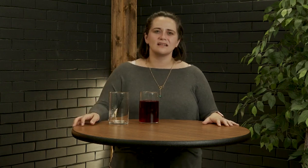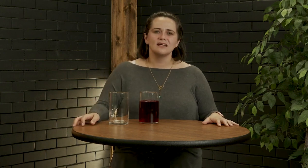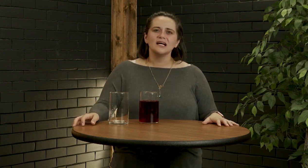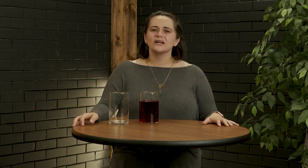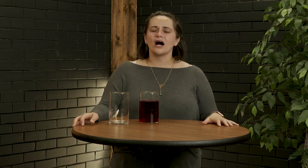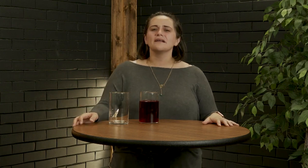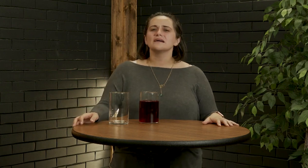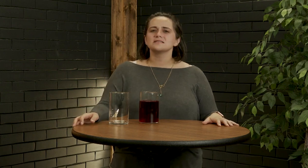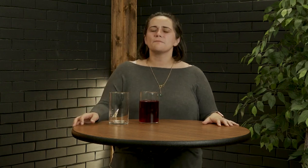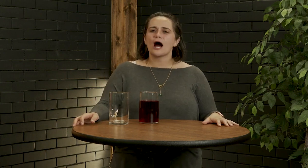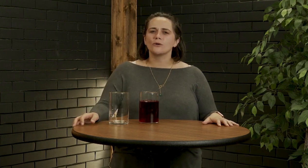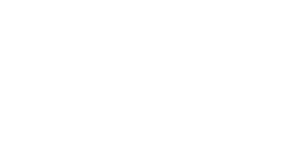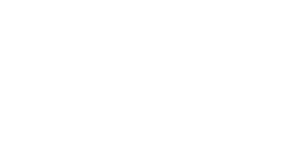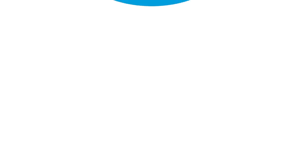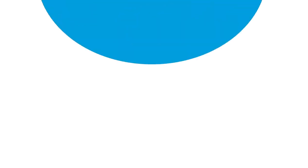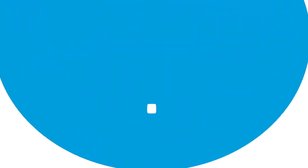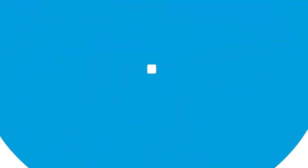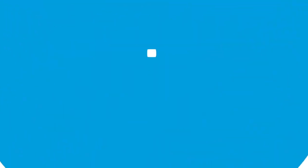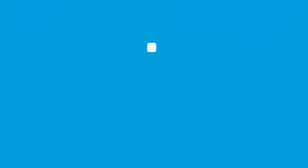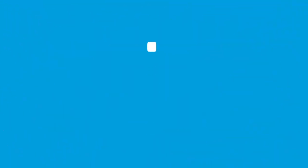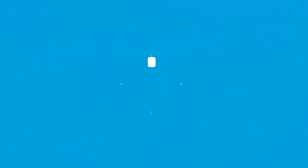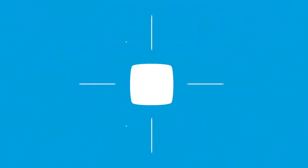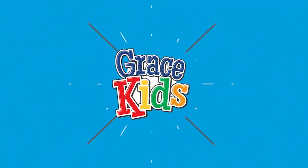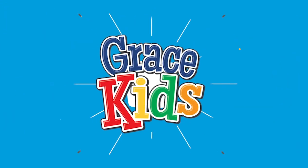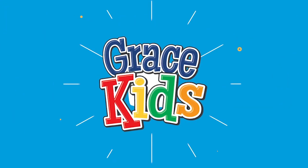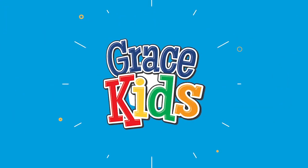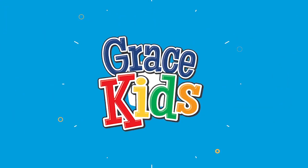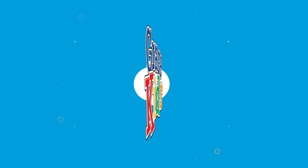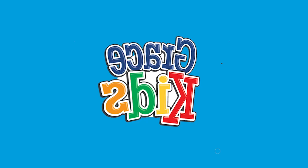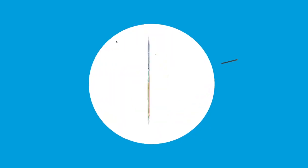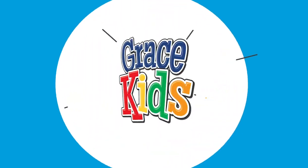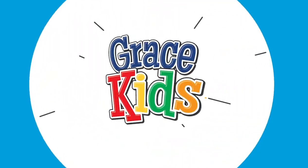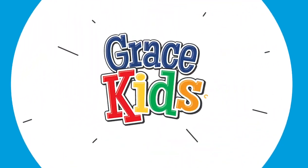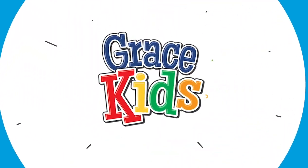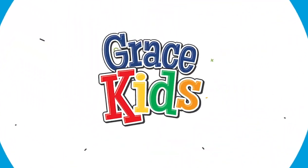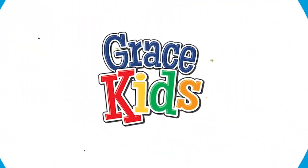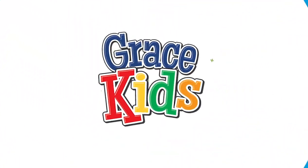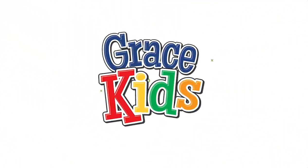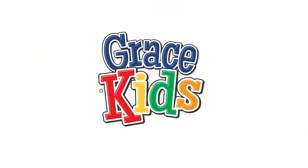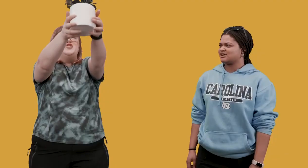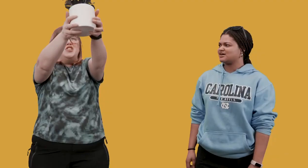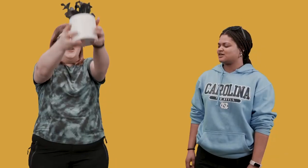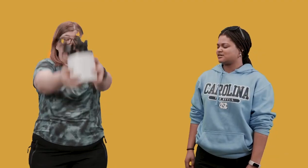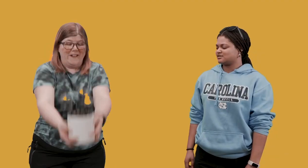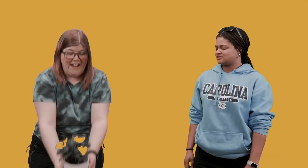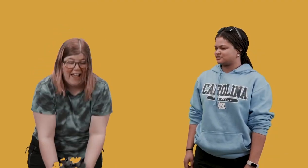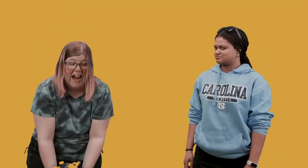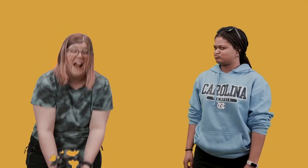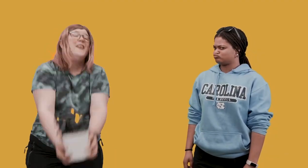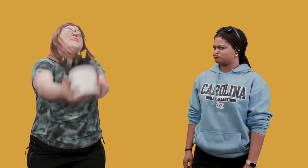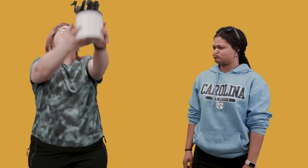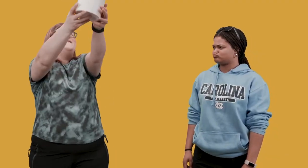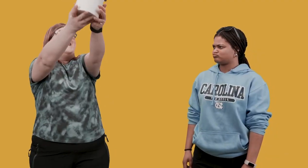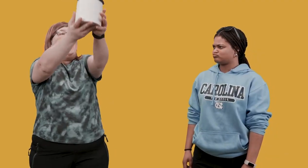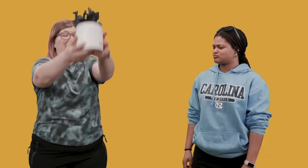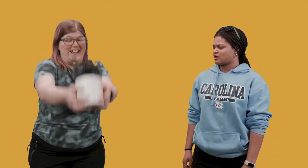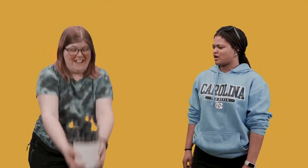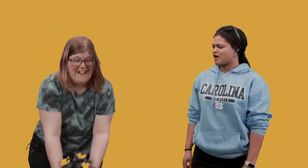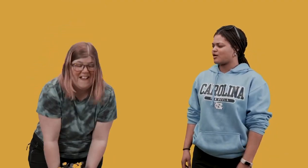god has the power to help us do them one two three uh